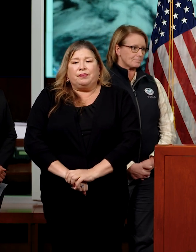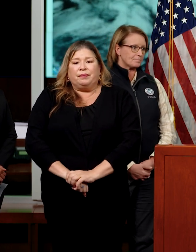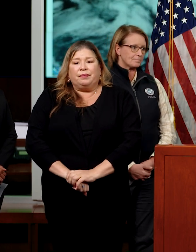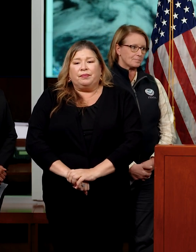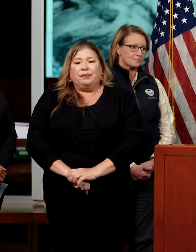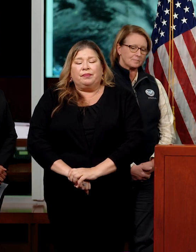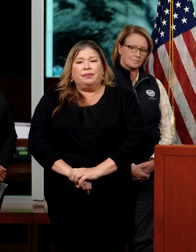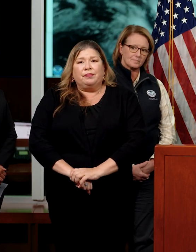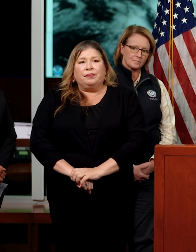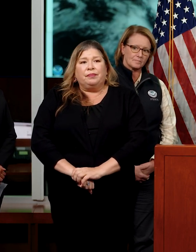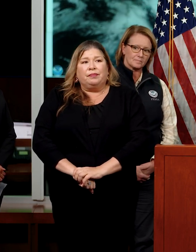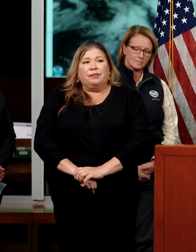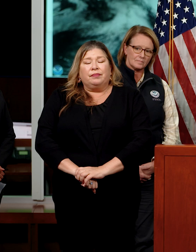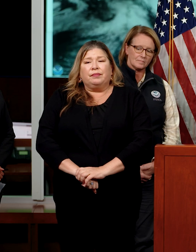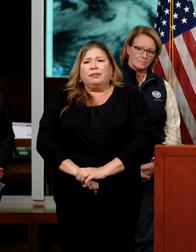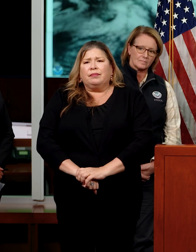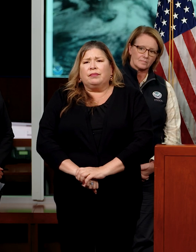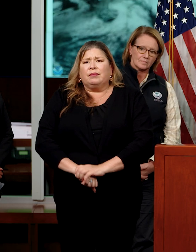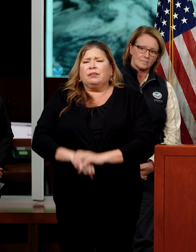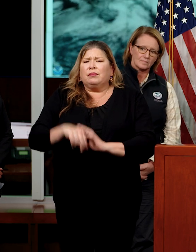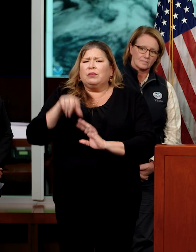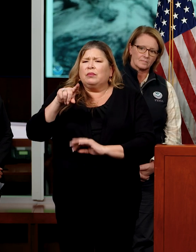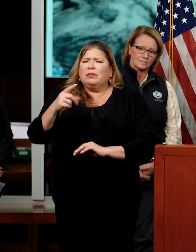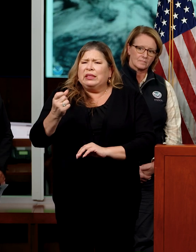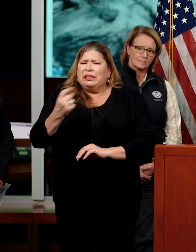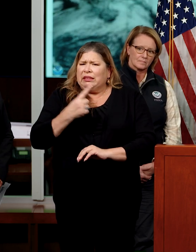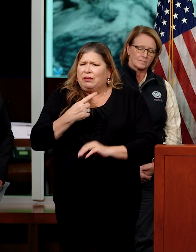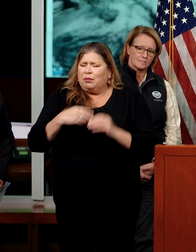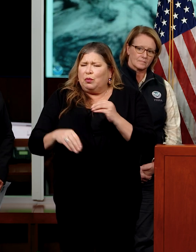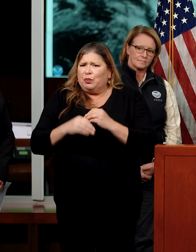Do you want to reiterate the question that is still of mind?